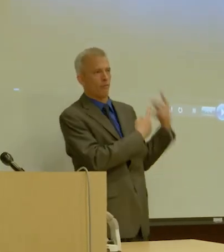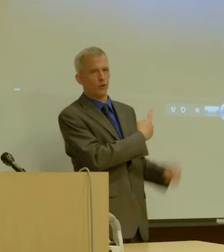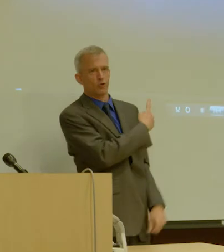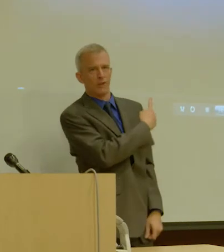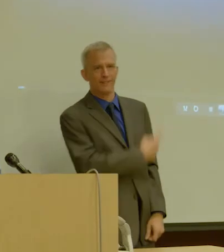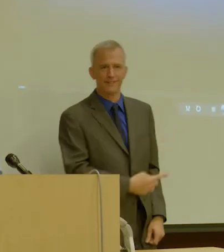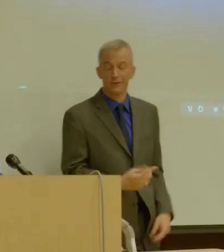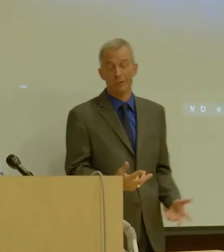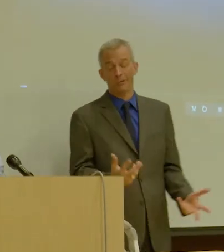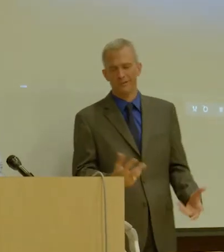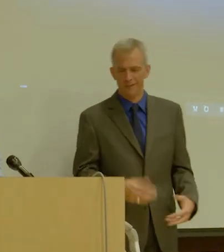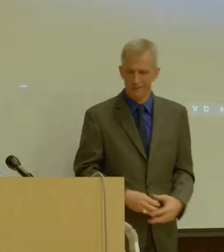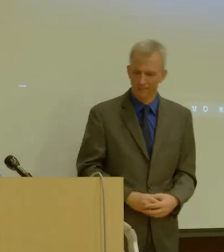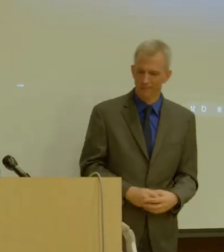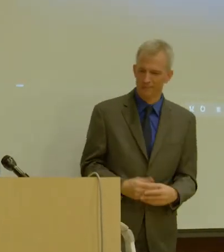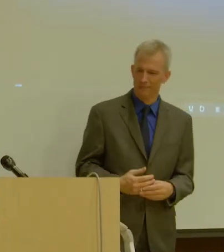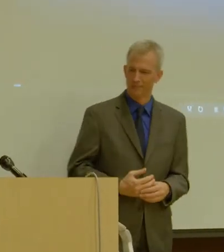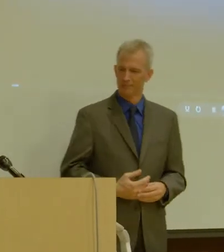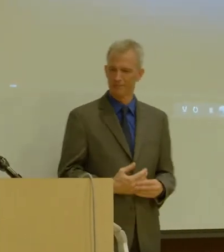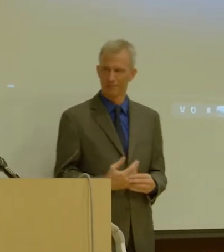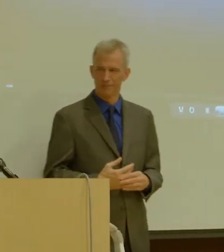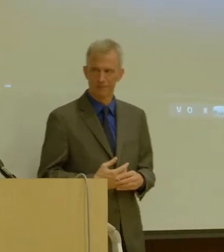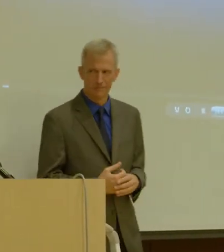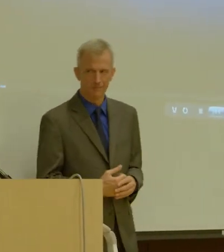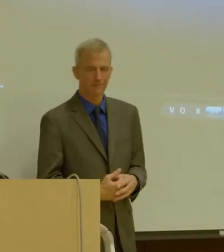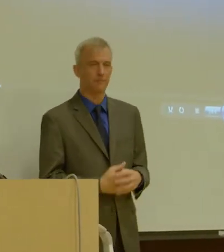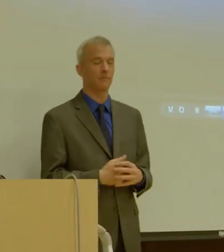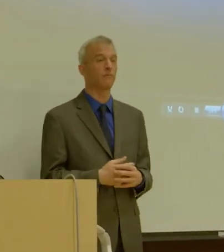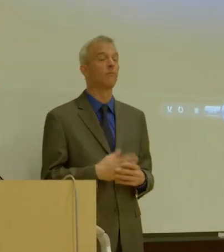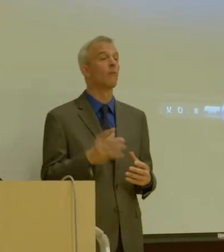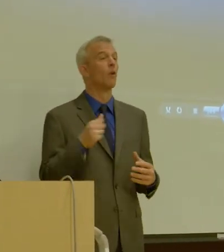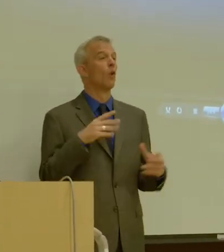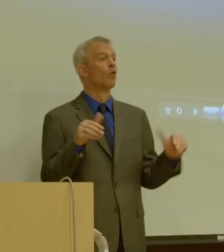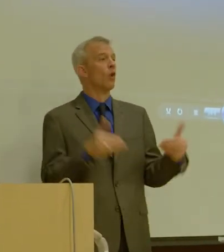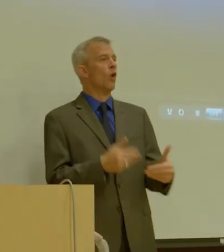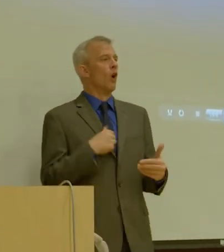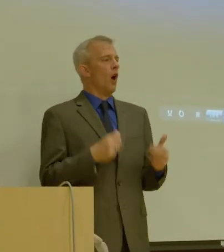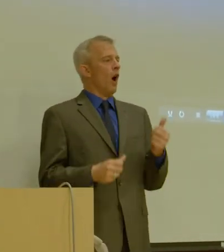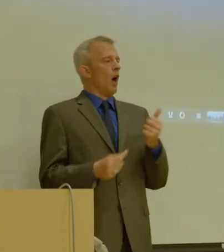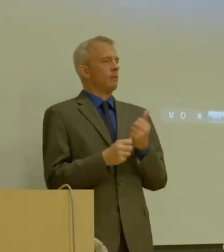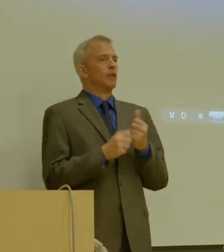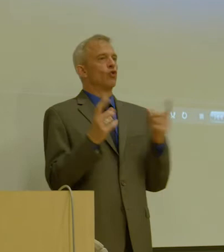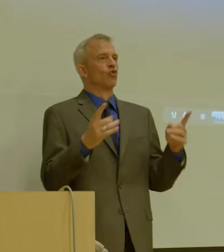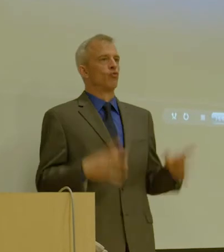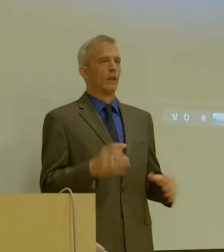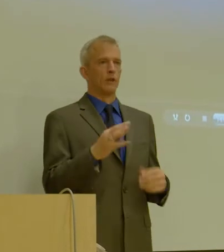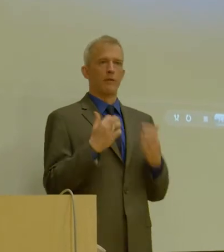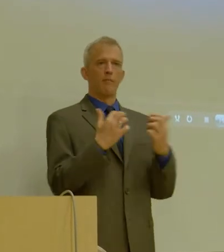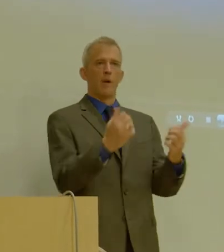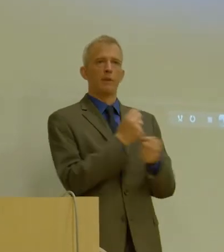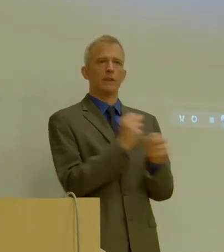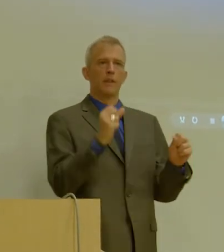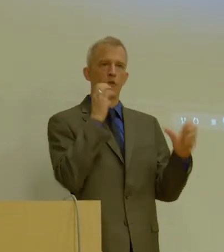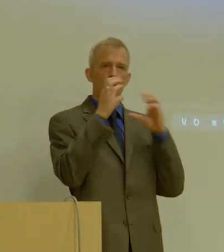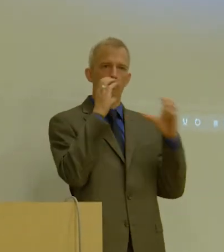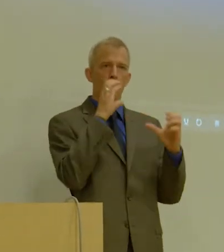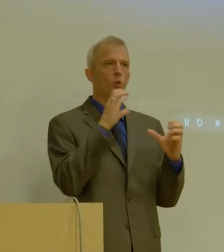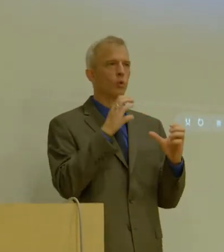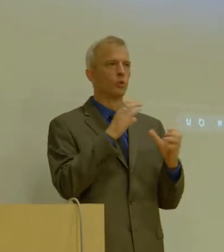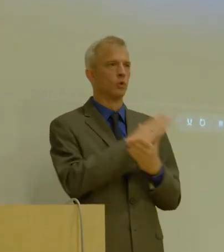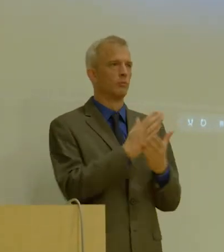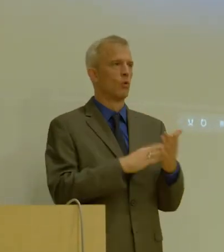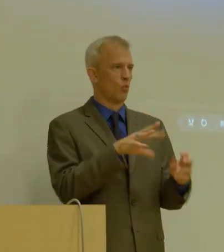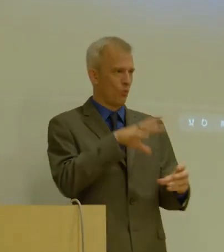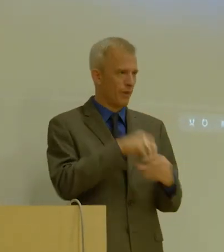as was introduced, I'm the assistant director of the public safety communications section within